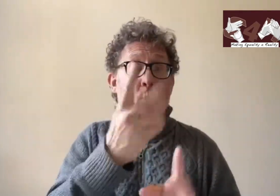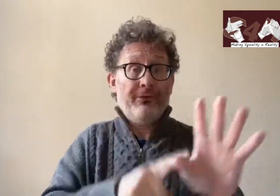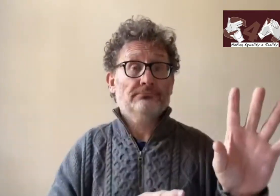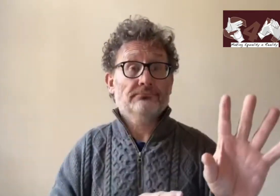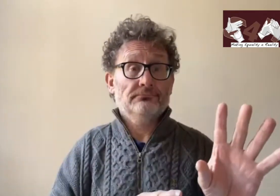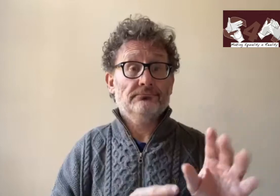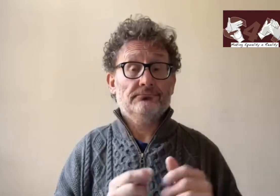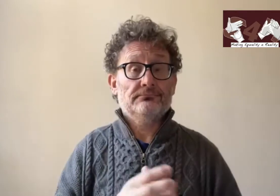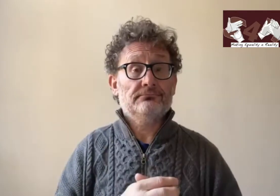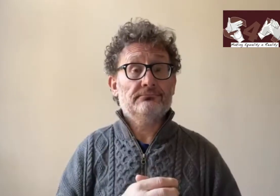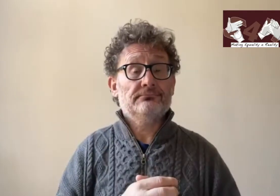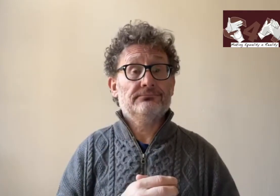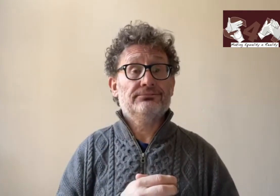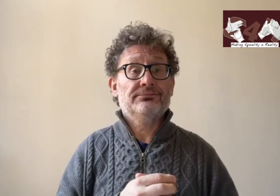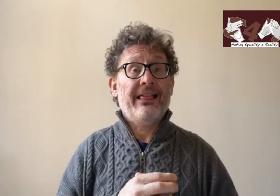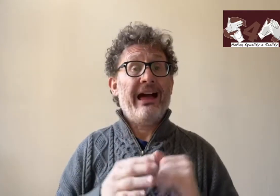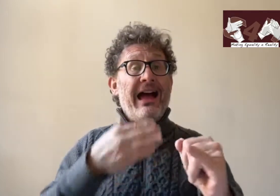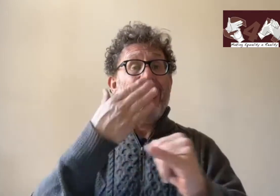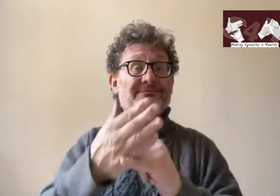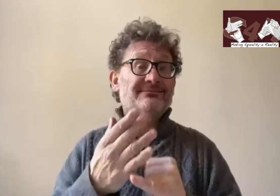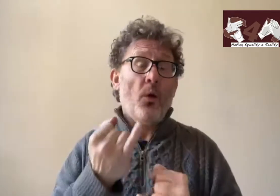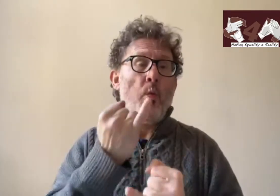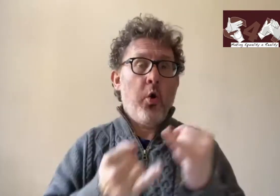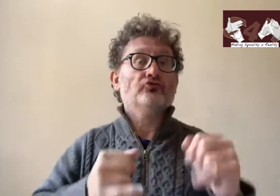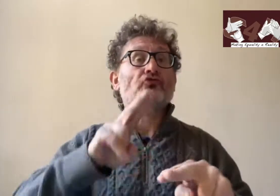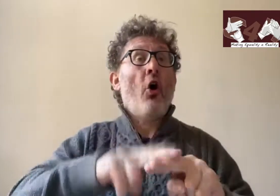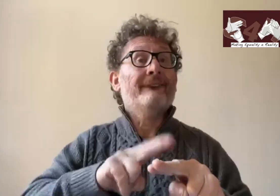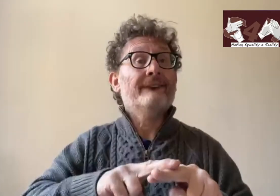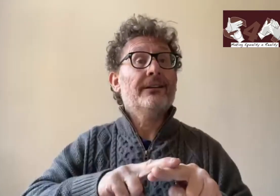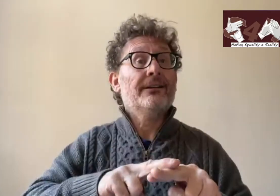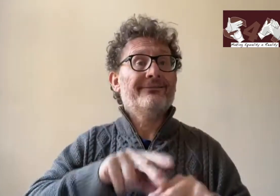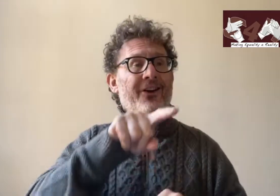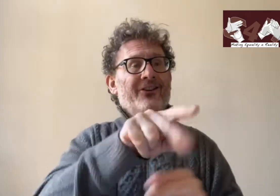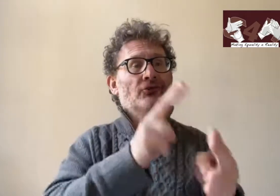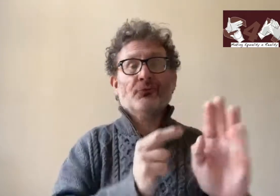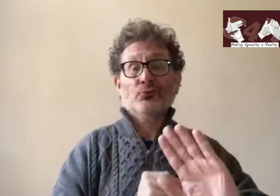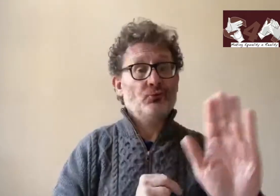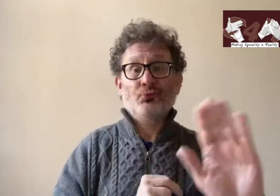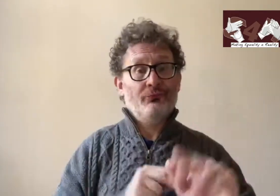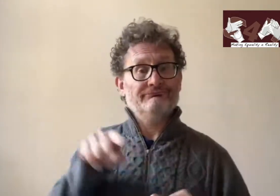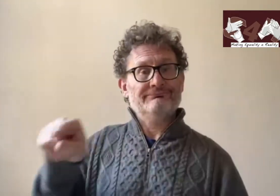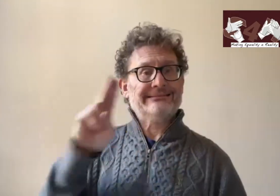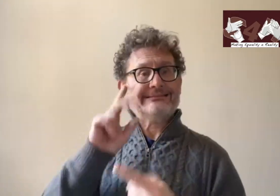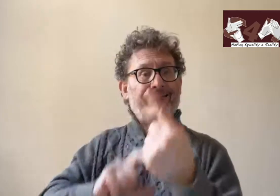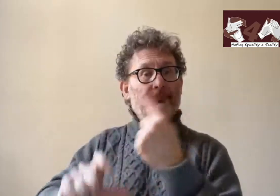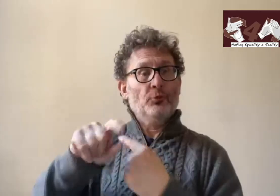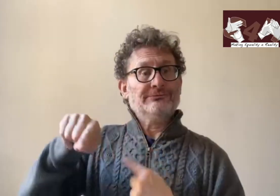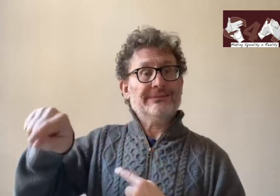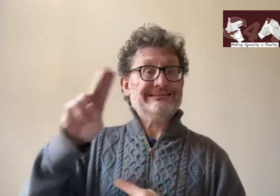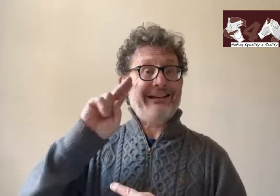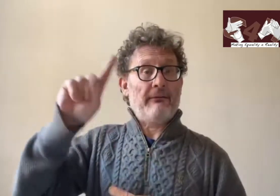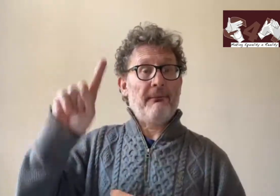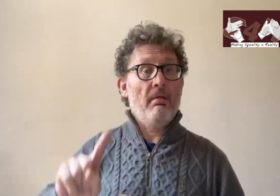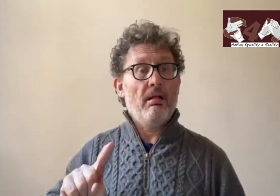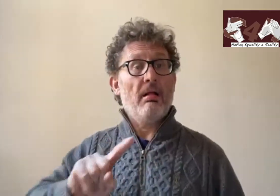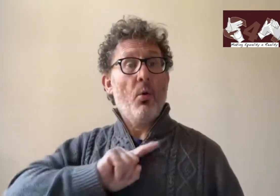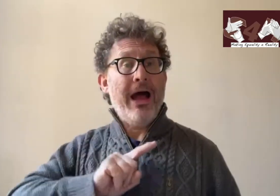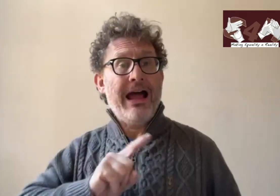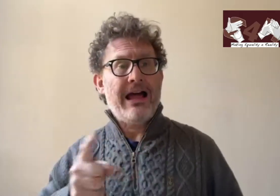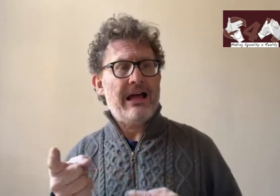people will do it in like four years but at the end people are worse off not the hearing people learning sign language but the deaf people